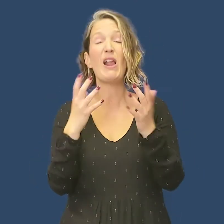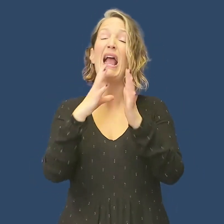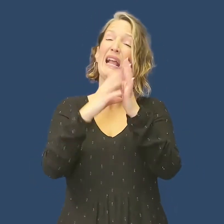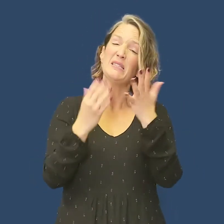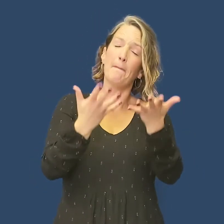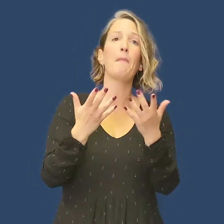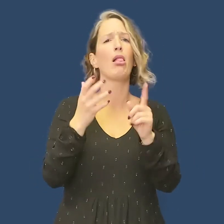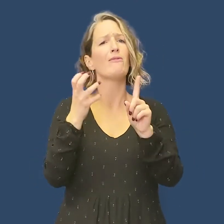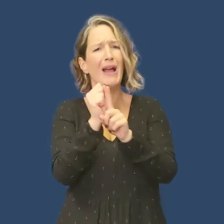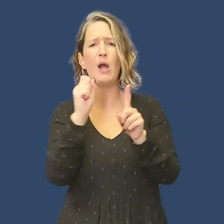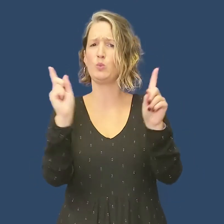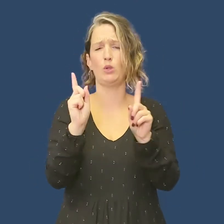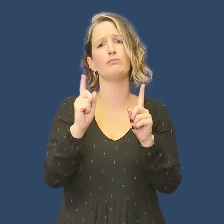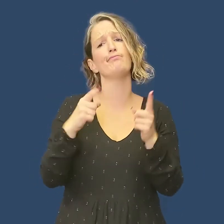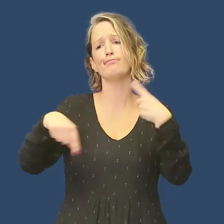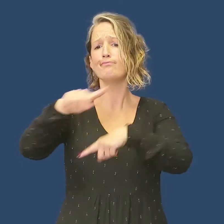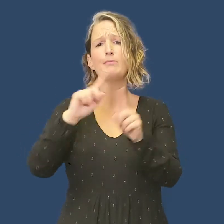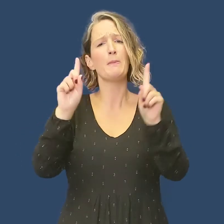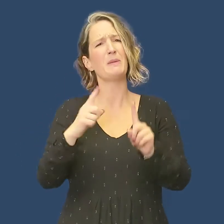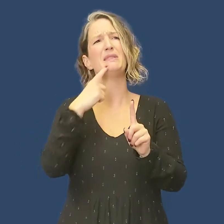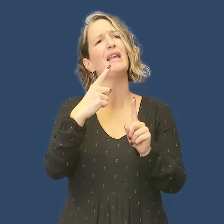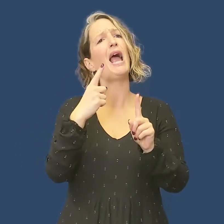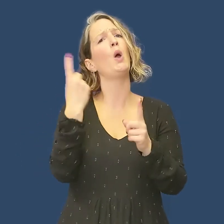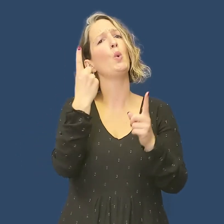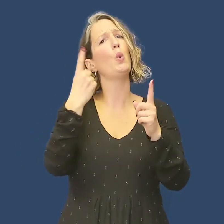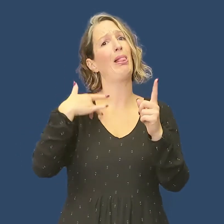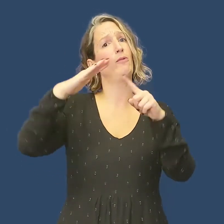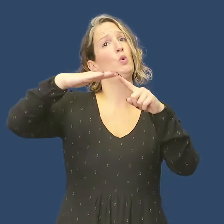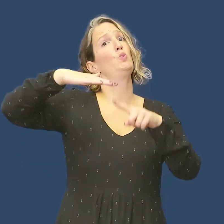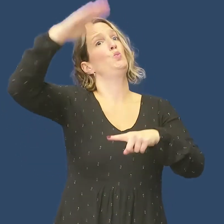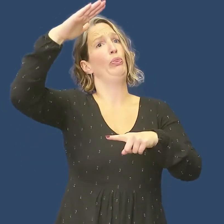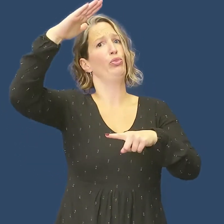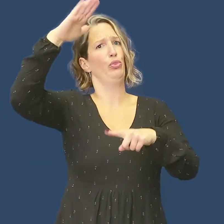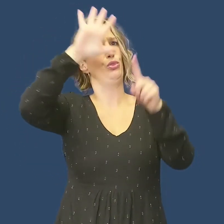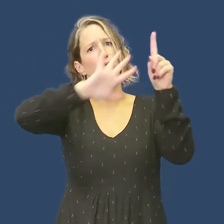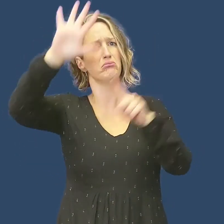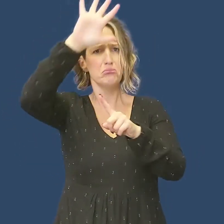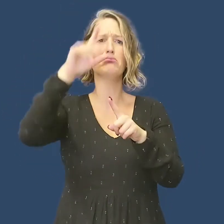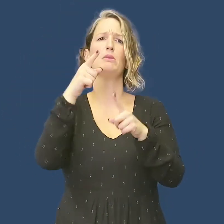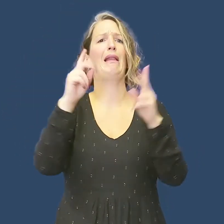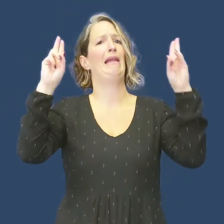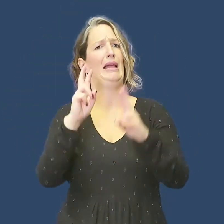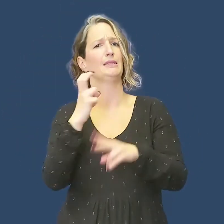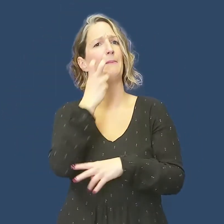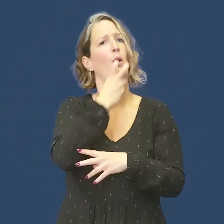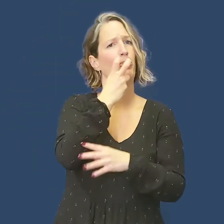To give an example, people said that for those living in the north, they use less mouthings compared to those living in the south of the country.